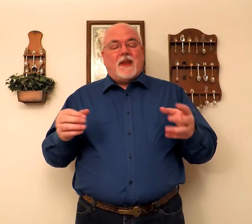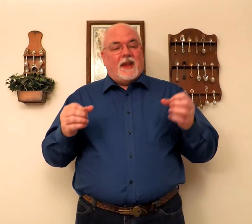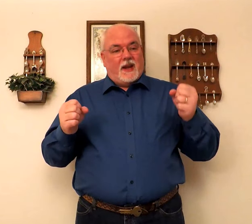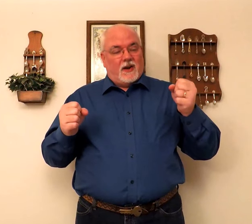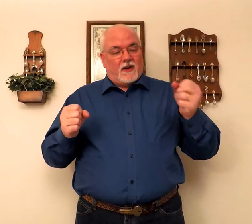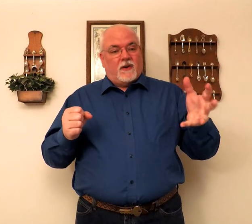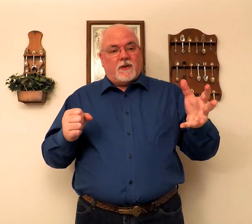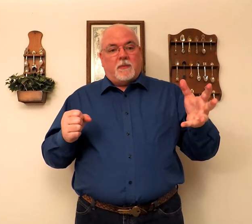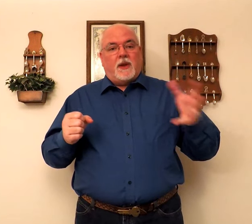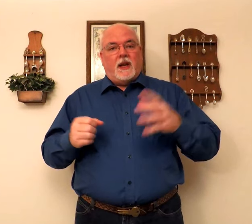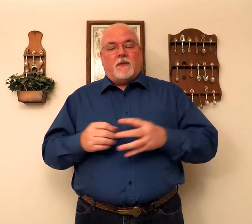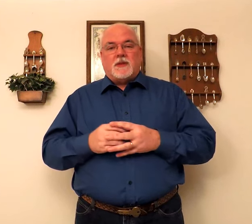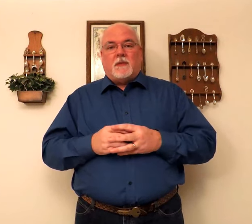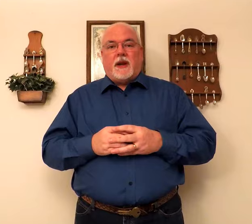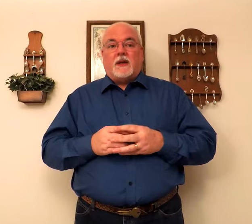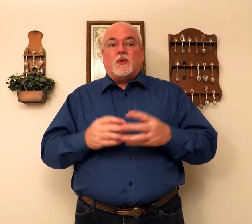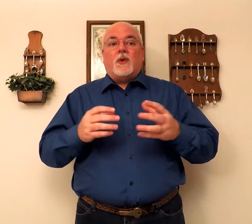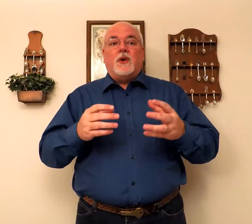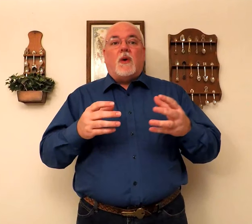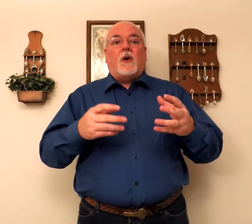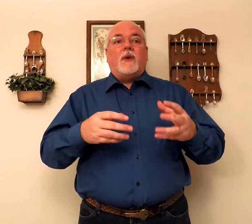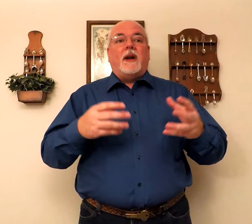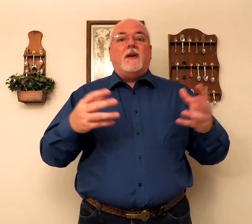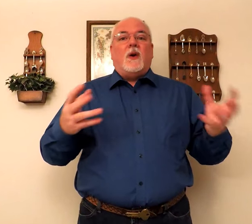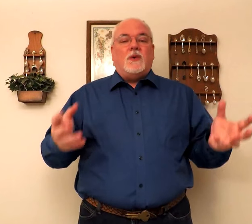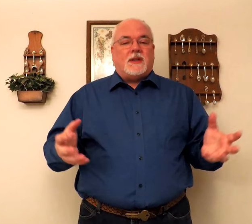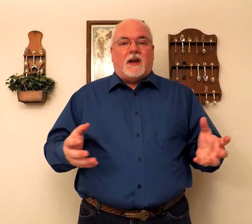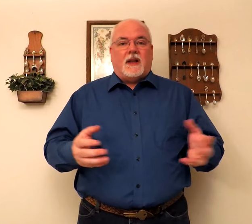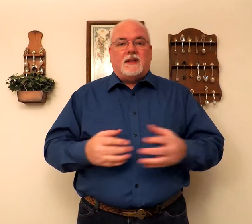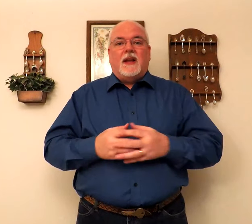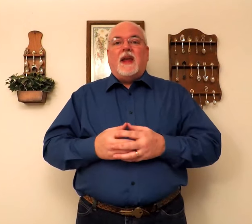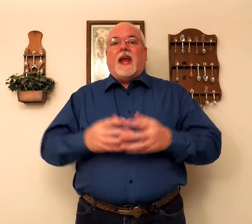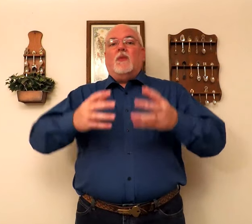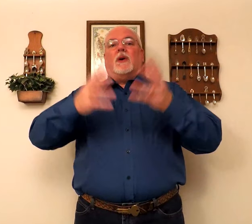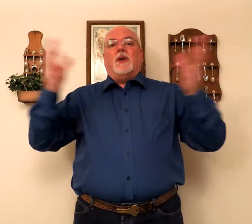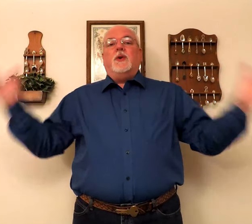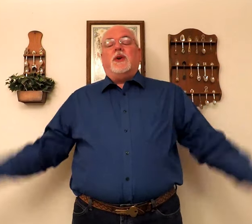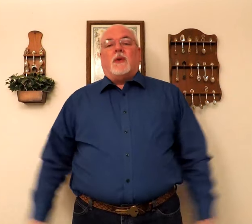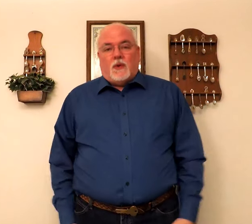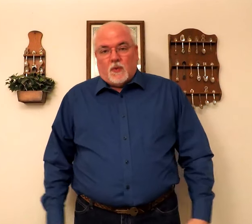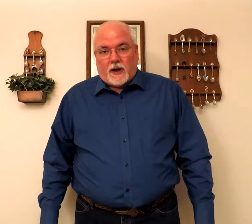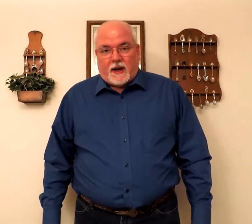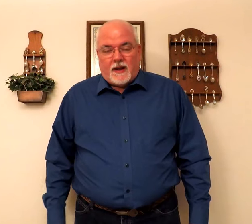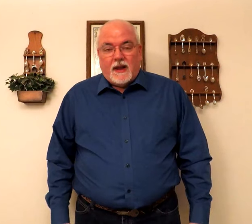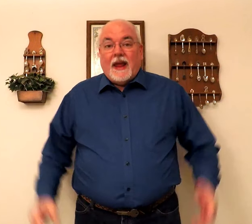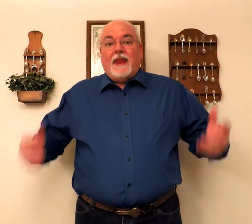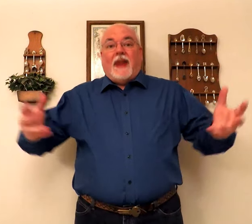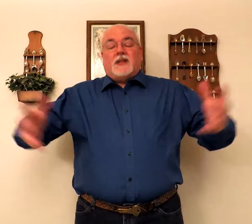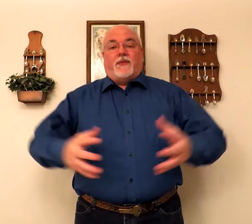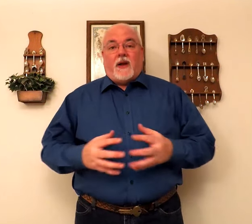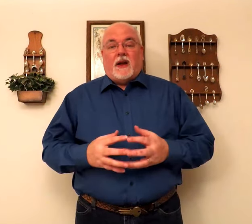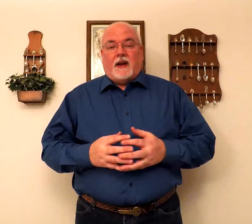you're to learn completely from somebody else, or you already know signs and want to do it your own way, that's fine.